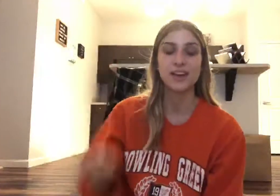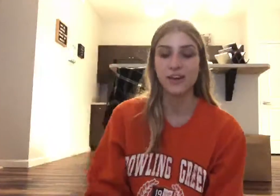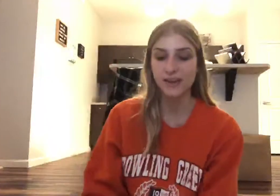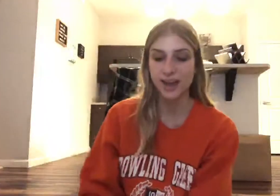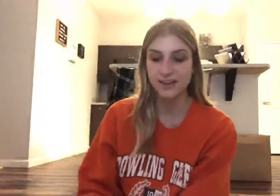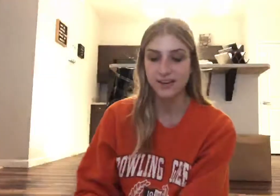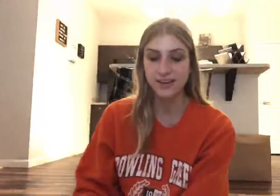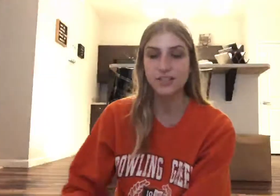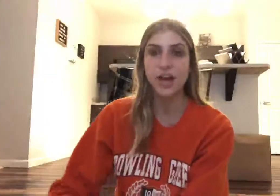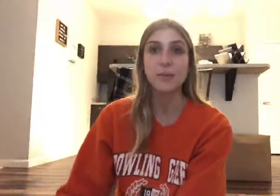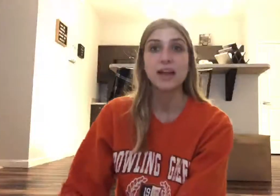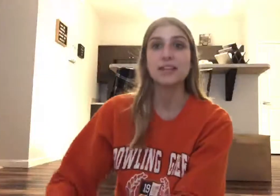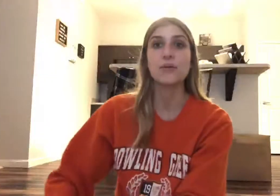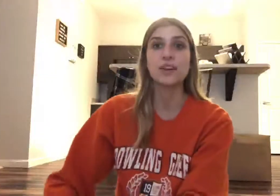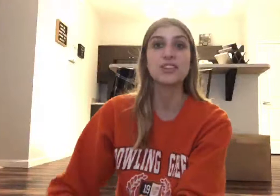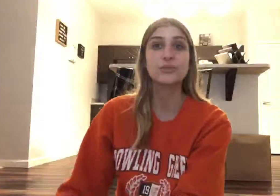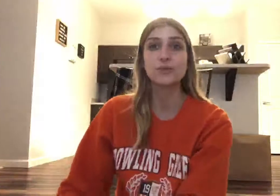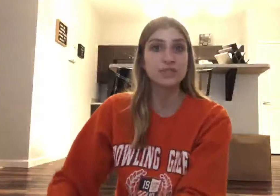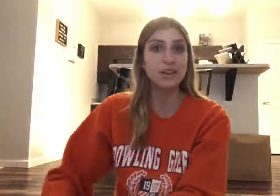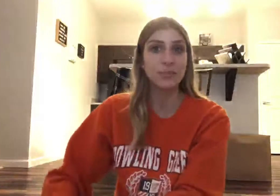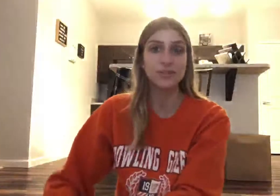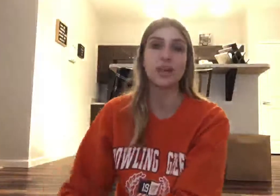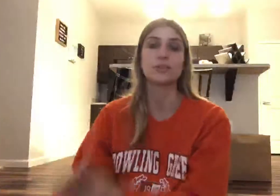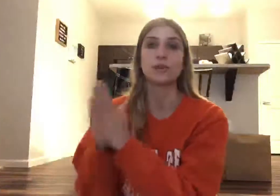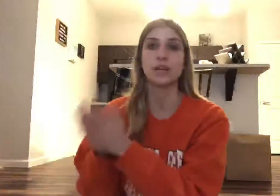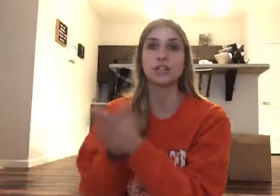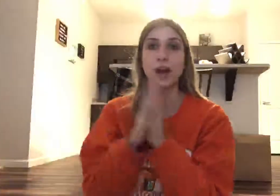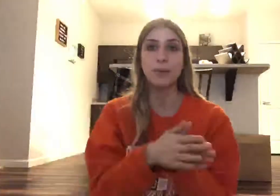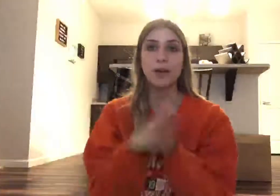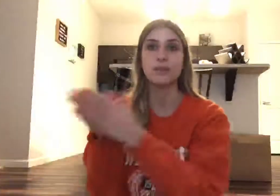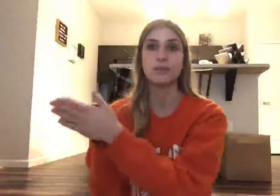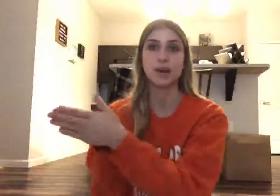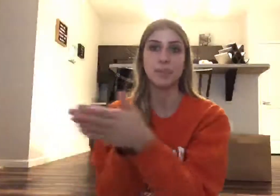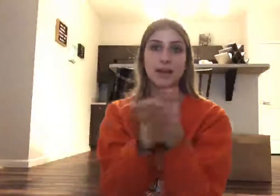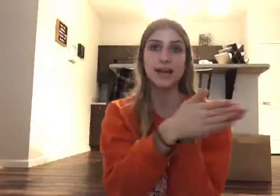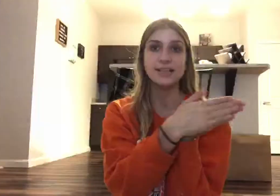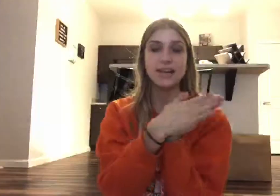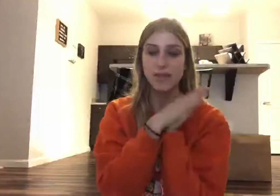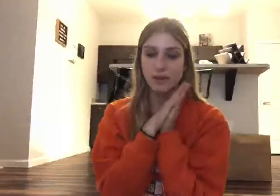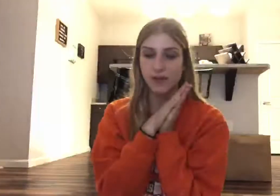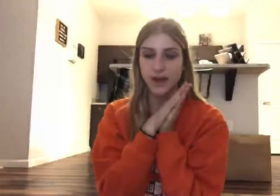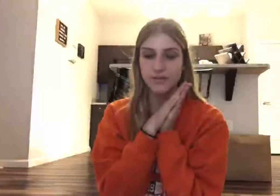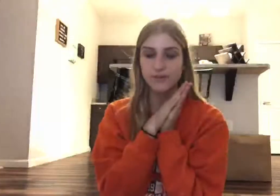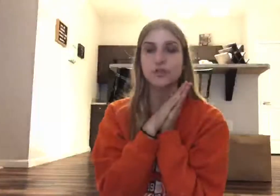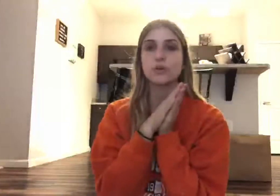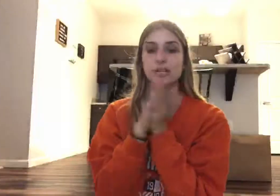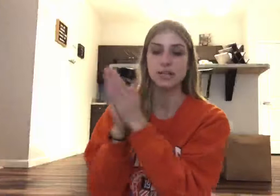Okay, good job. Now we're gonna do those syllables again. So we're gonna chop and then we're gonna blend together, okay? The first word is